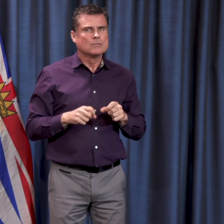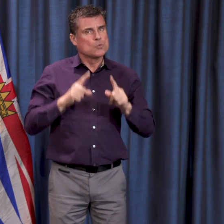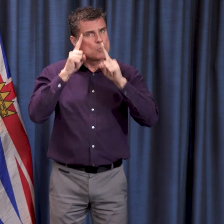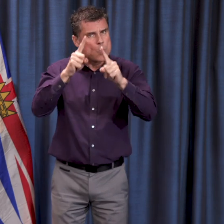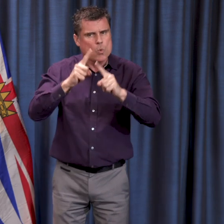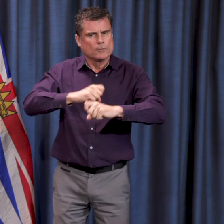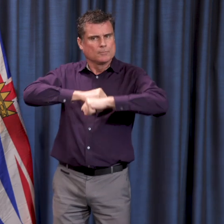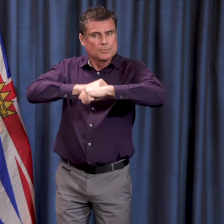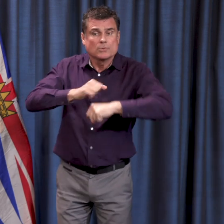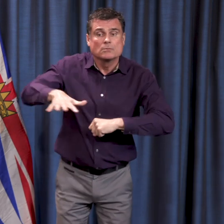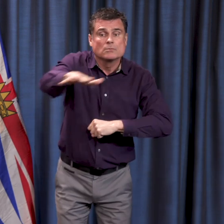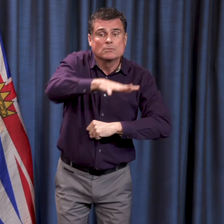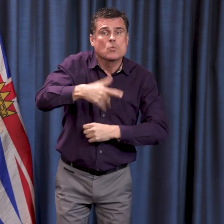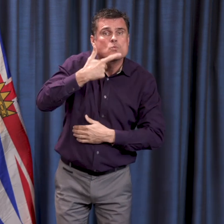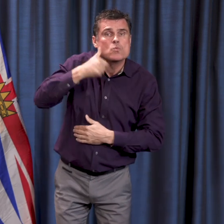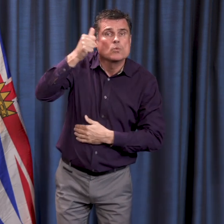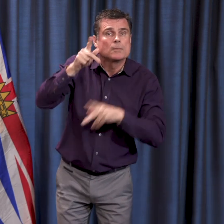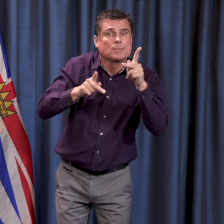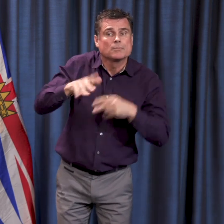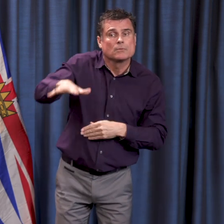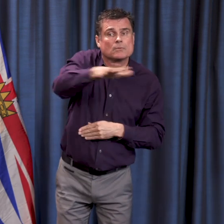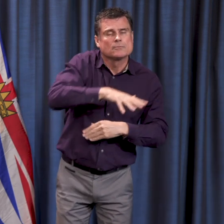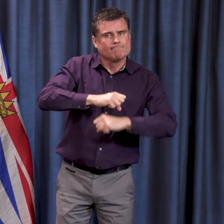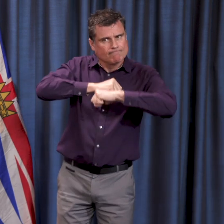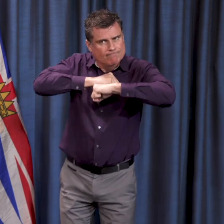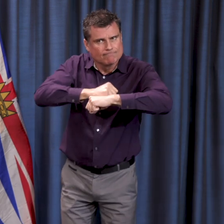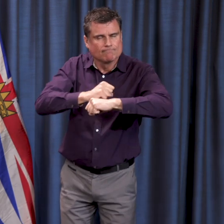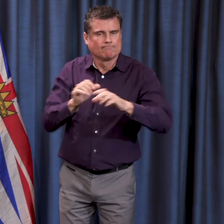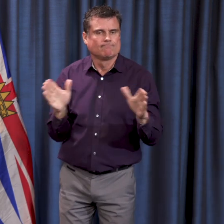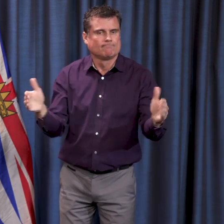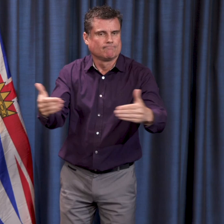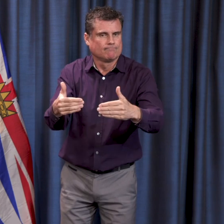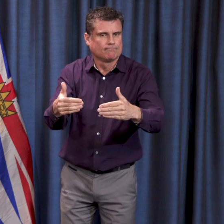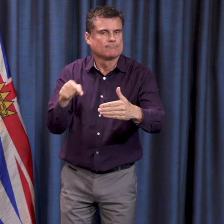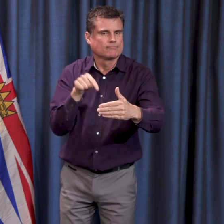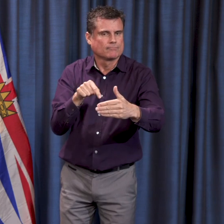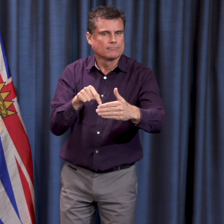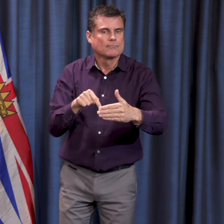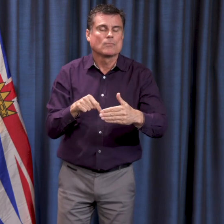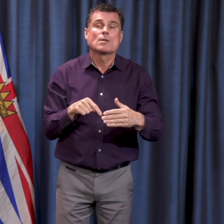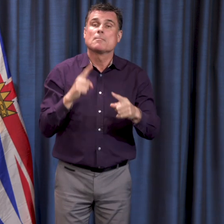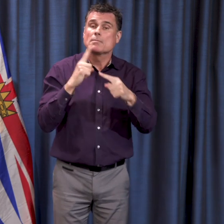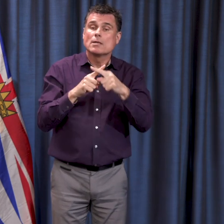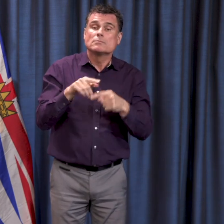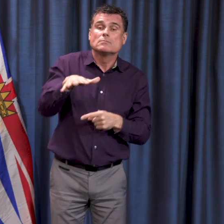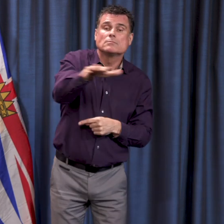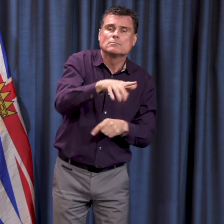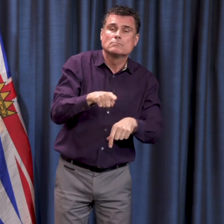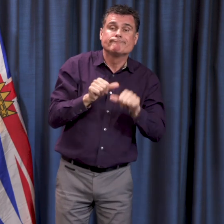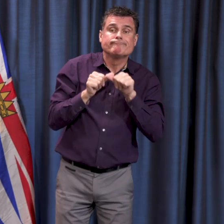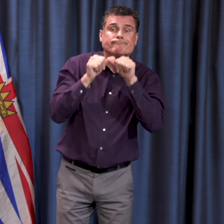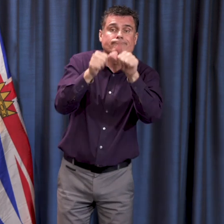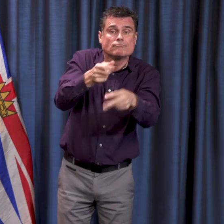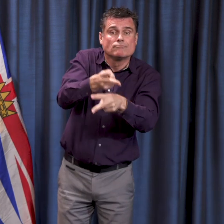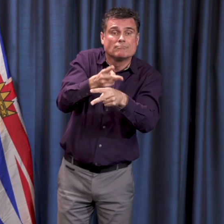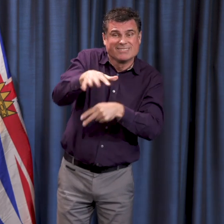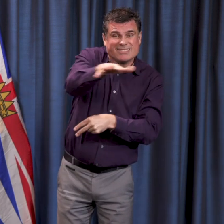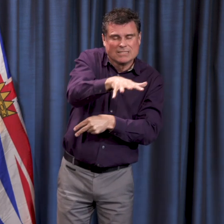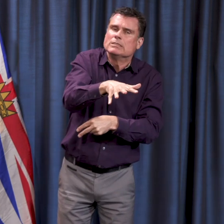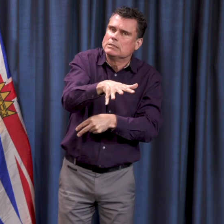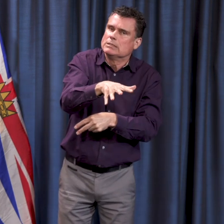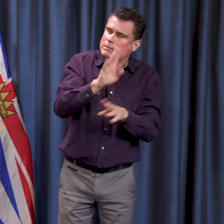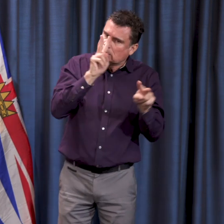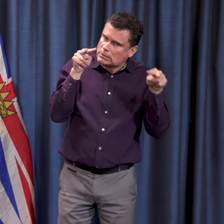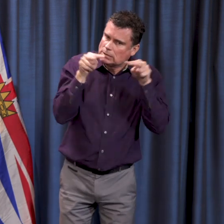particularly in our long-term care and assisted living facilities around the province. I have also heard some media